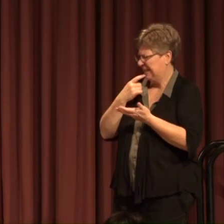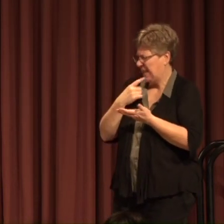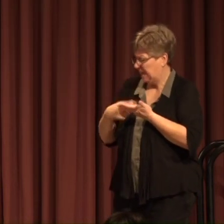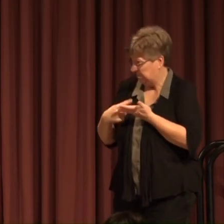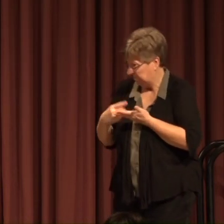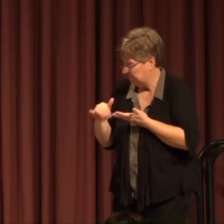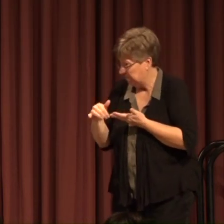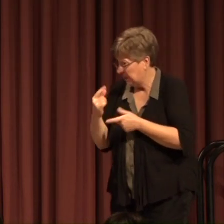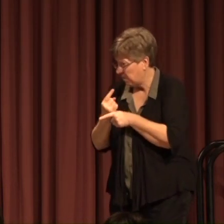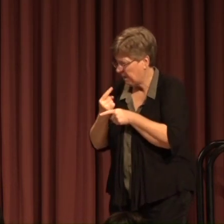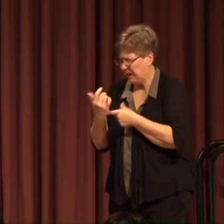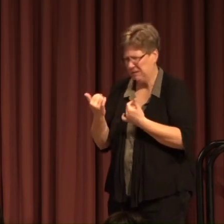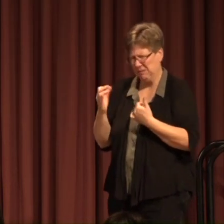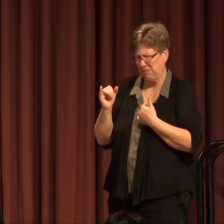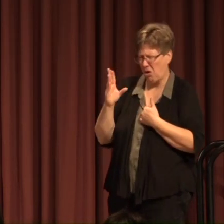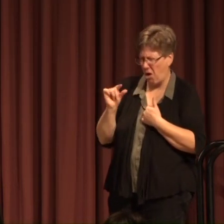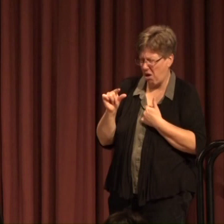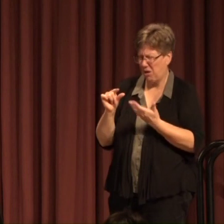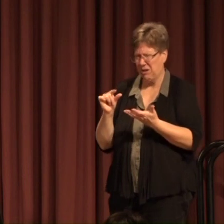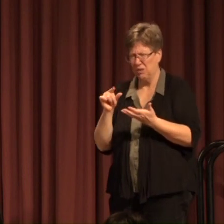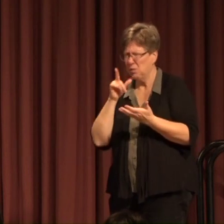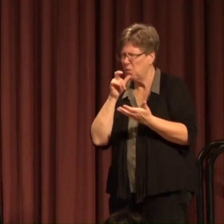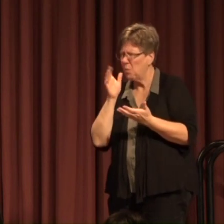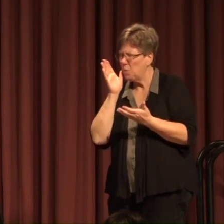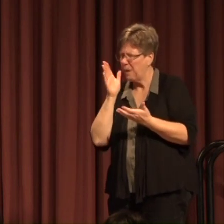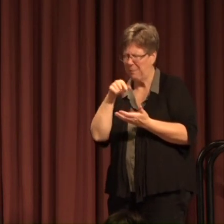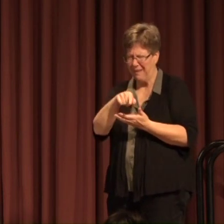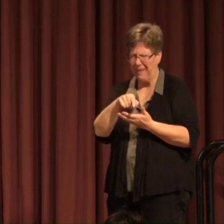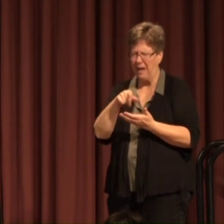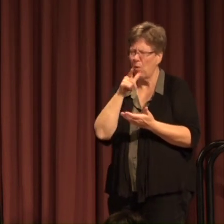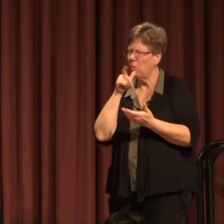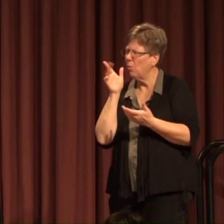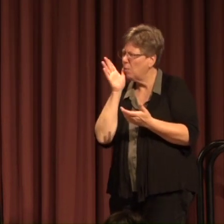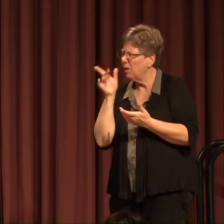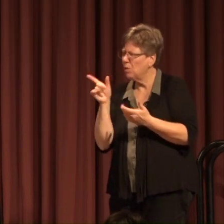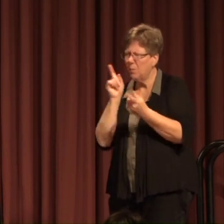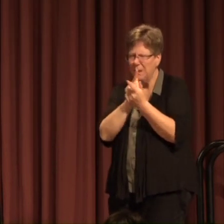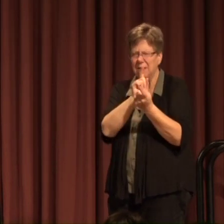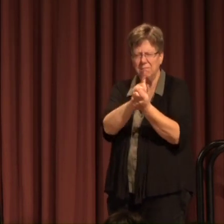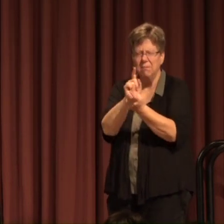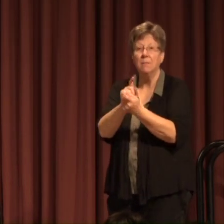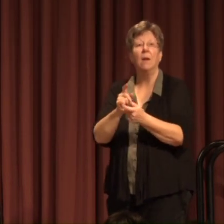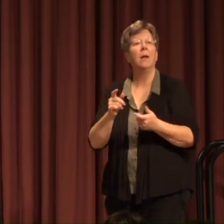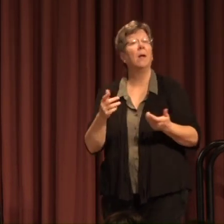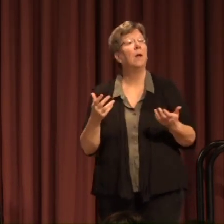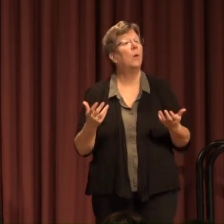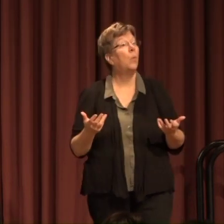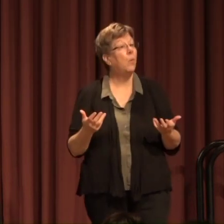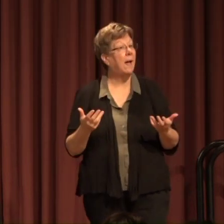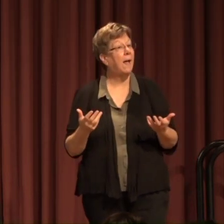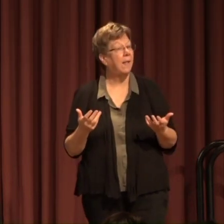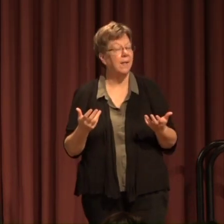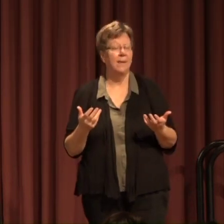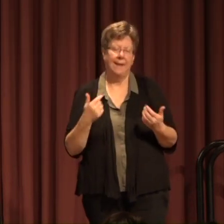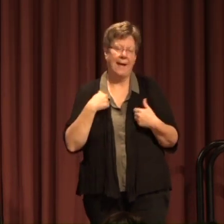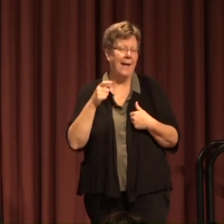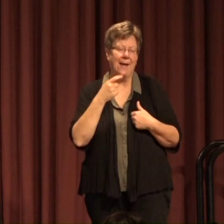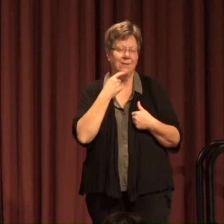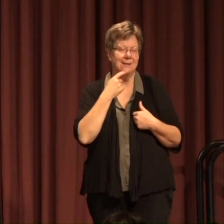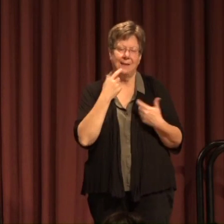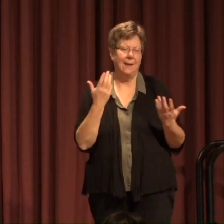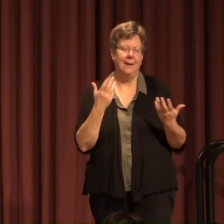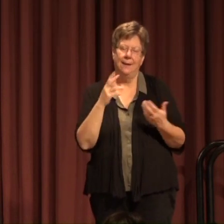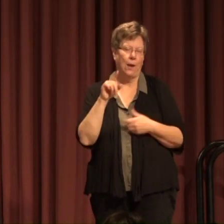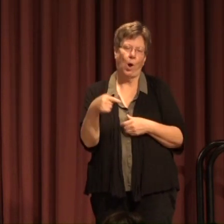that be? It's August You know Who's going to be around? Well In some ways I just have to say Only